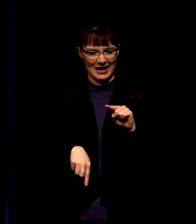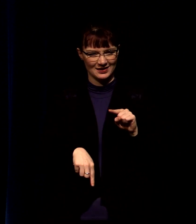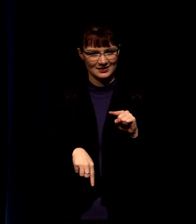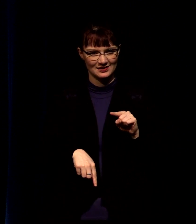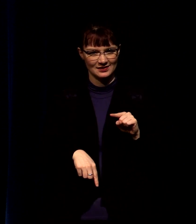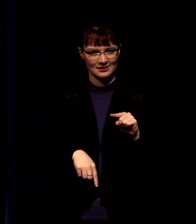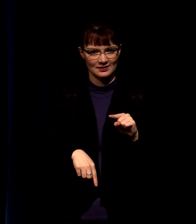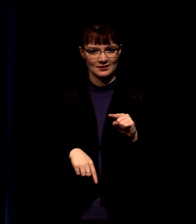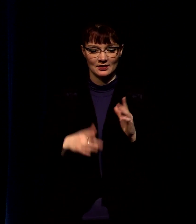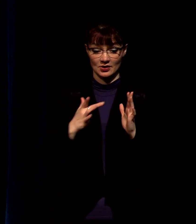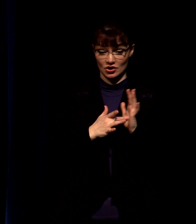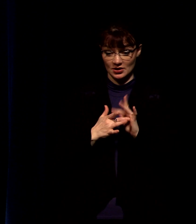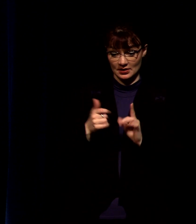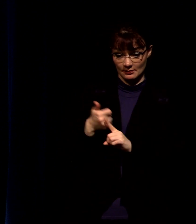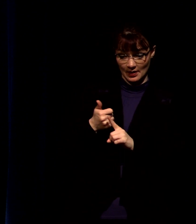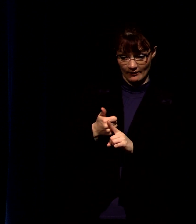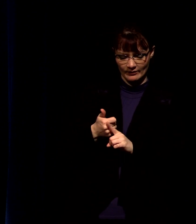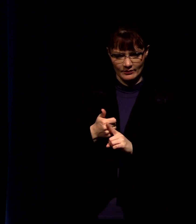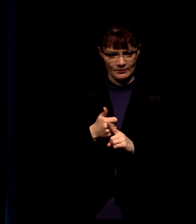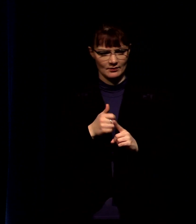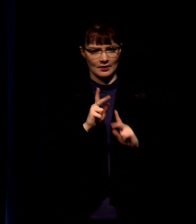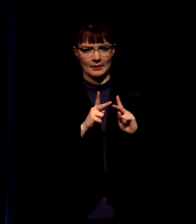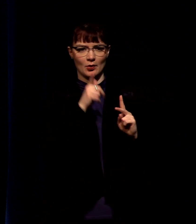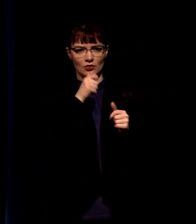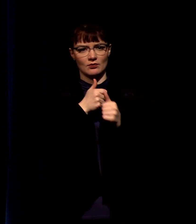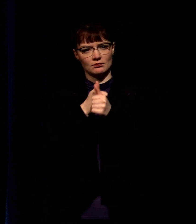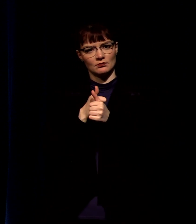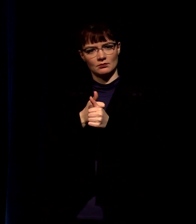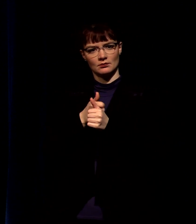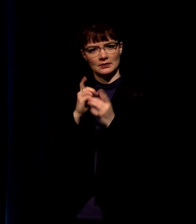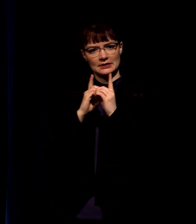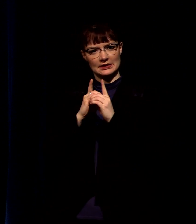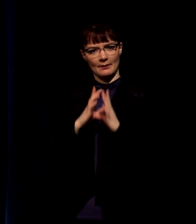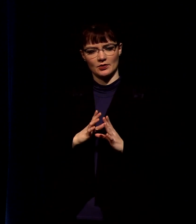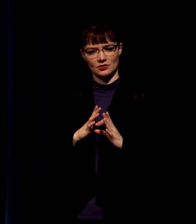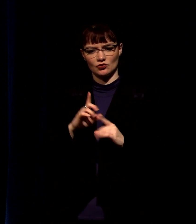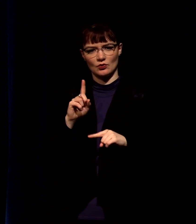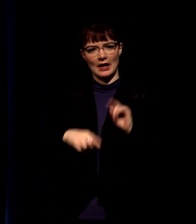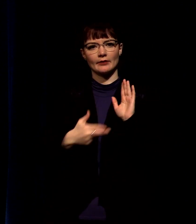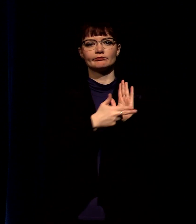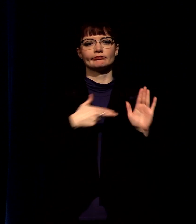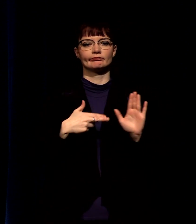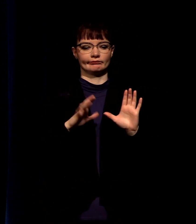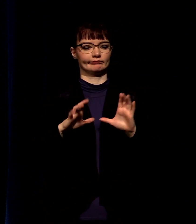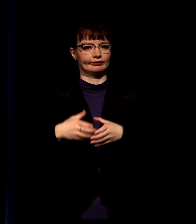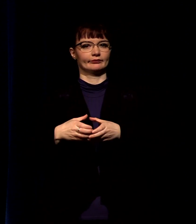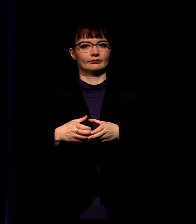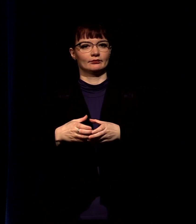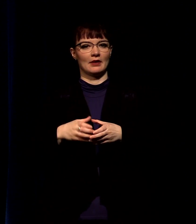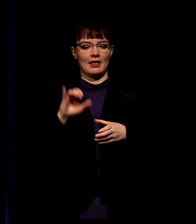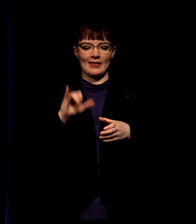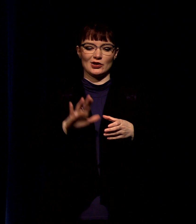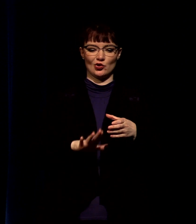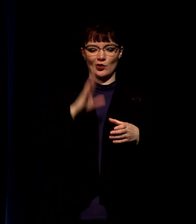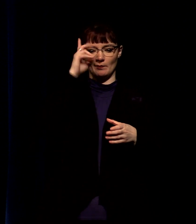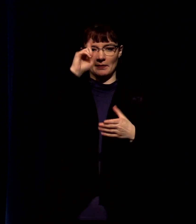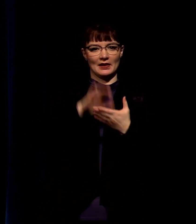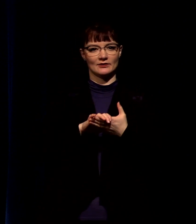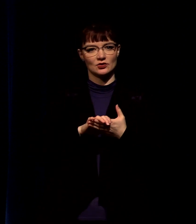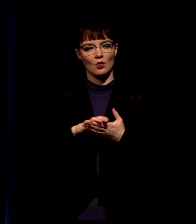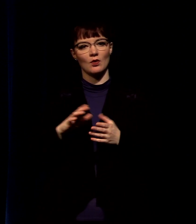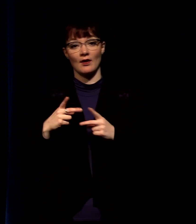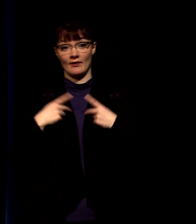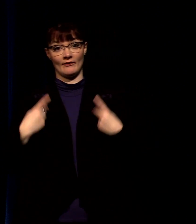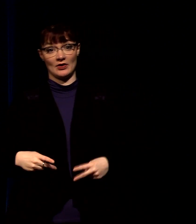jesus and his followers are difficult to put in a box see here we have these two opposing groups and they unite to set a trap for jesus in many ways they are